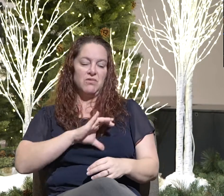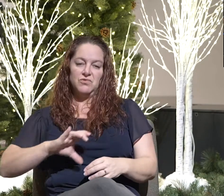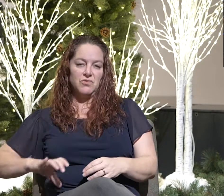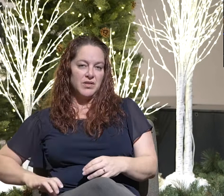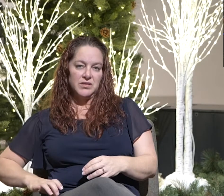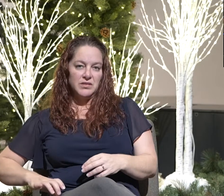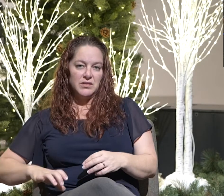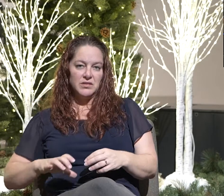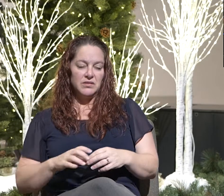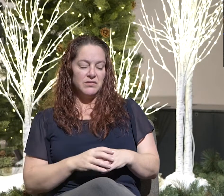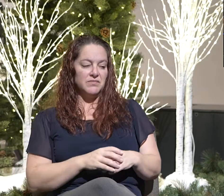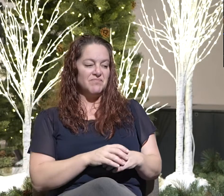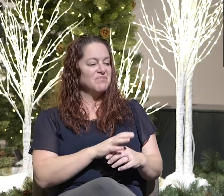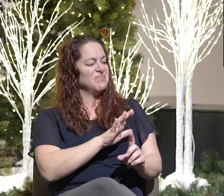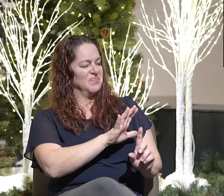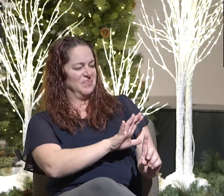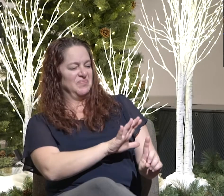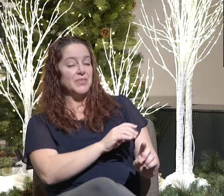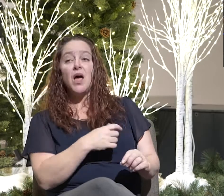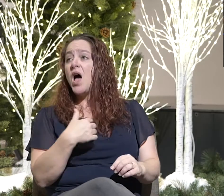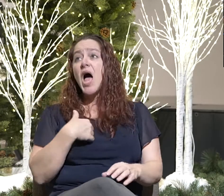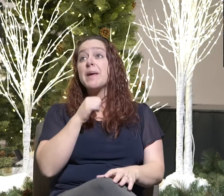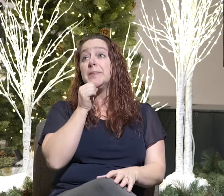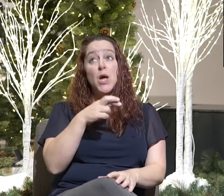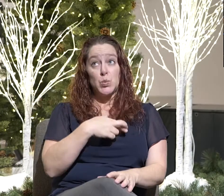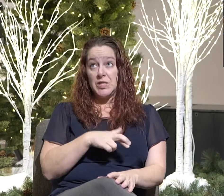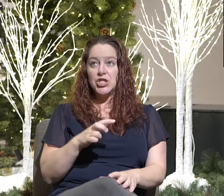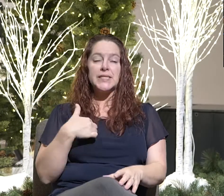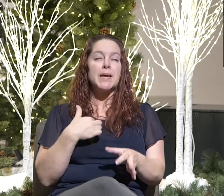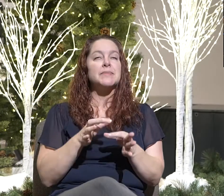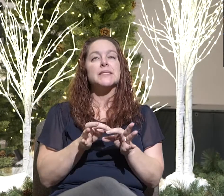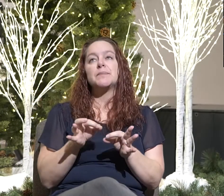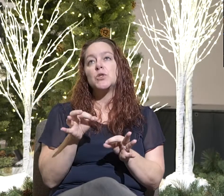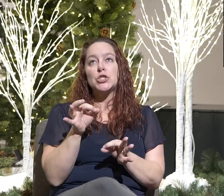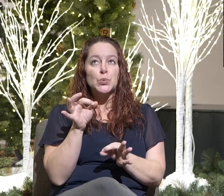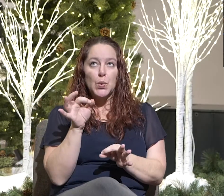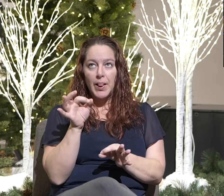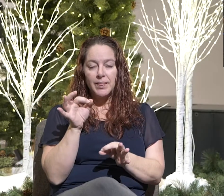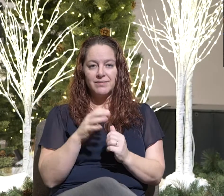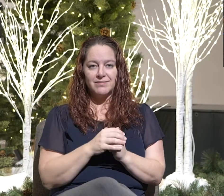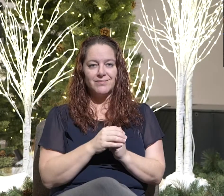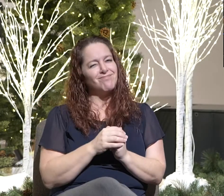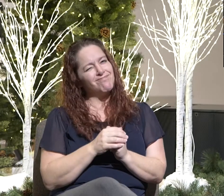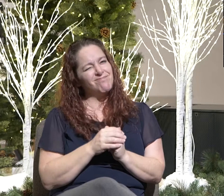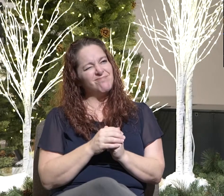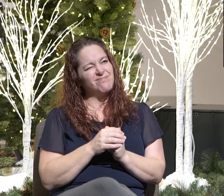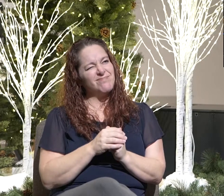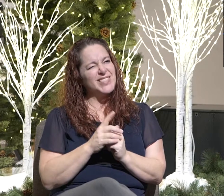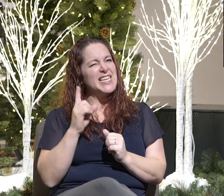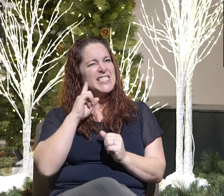That idea of, you know, I'm just, I'm not religious, I'm spiritual. Kind of sounds made up.